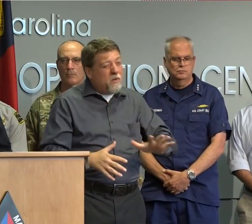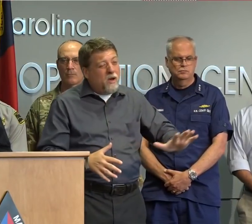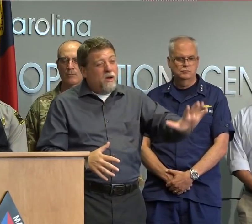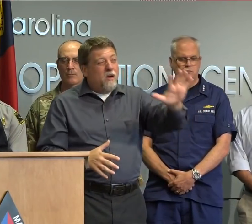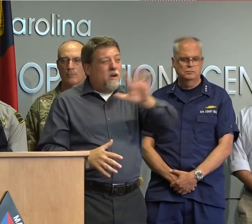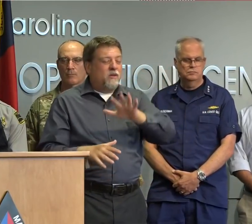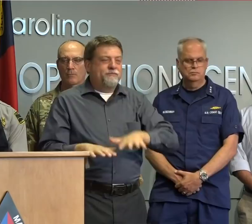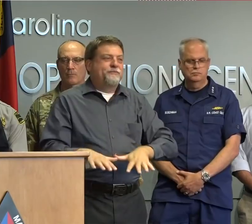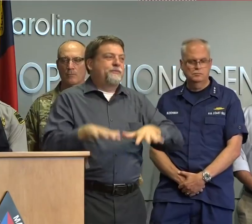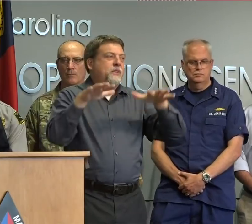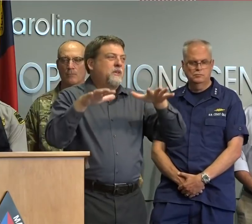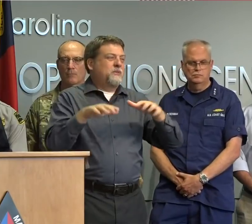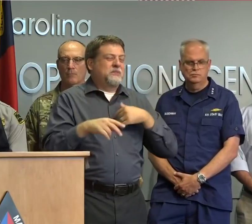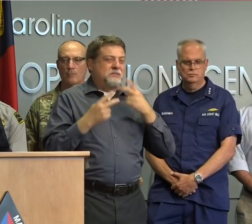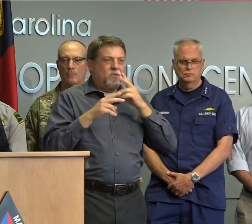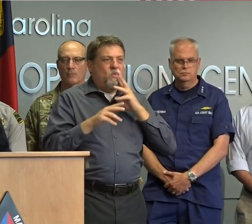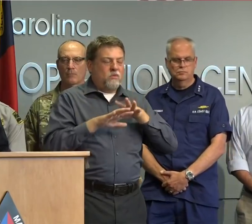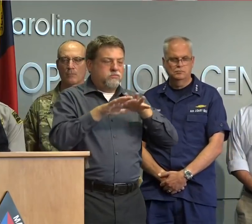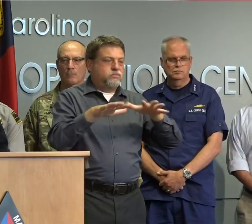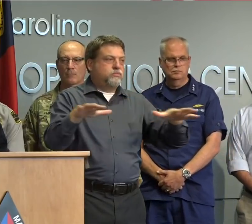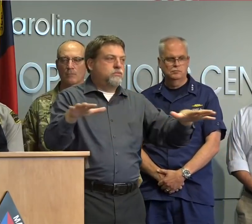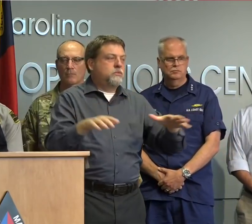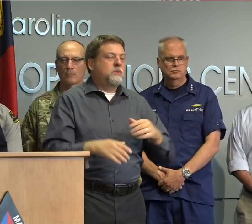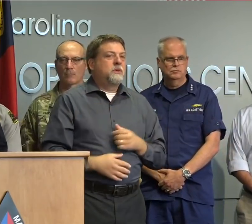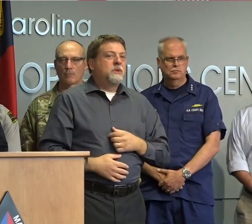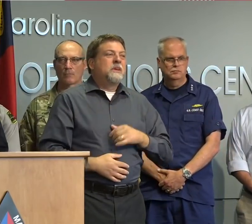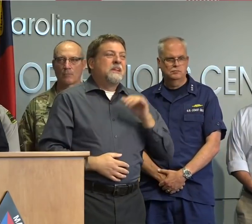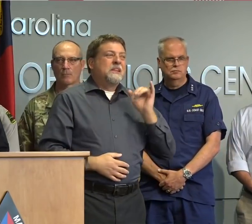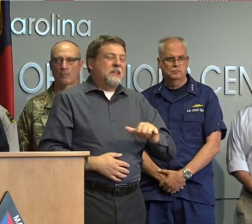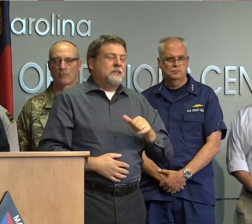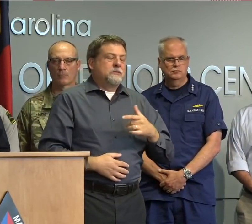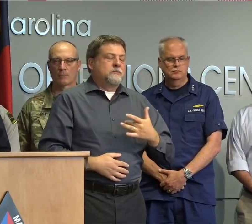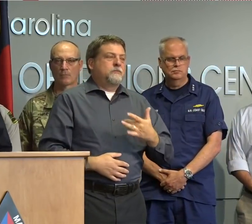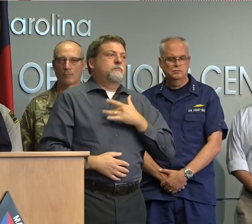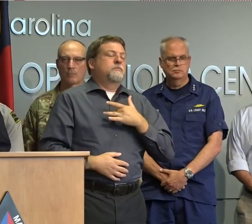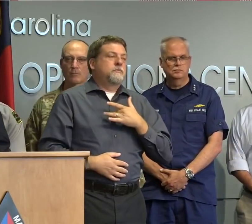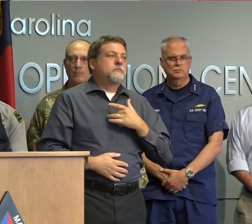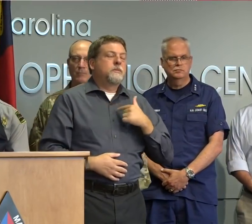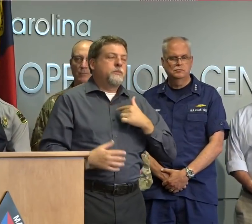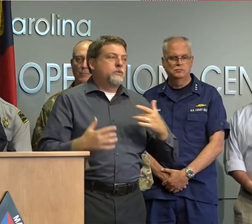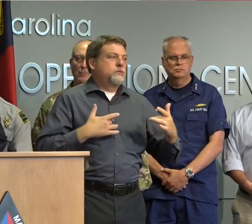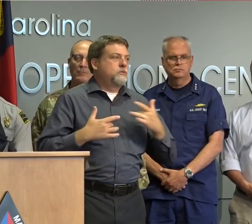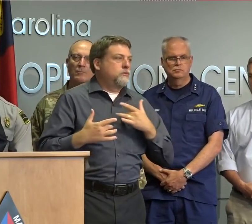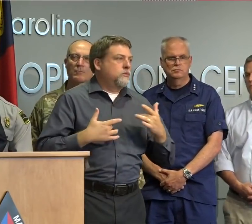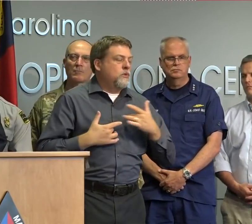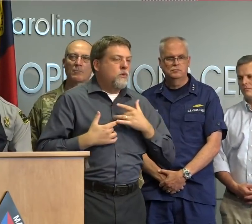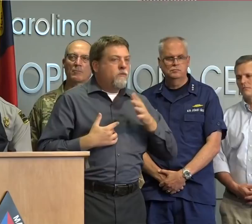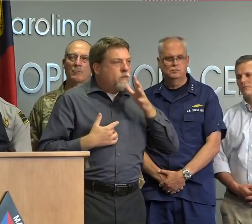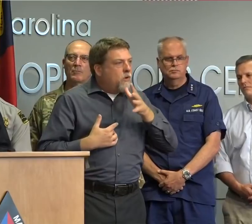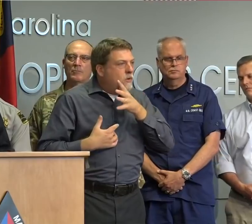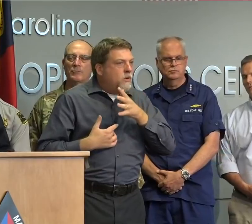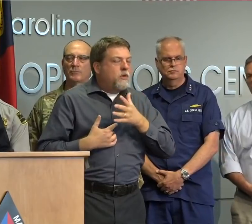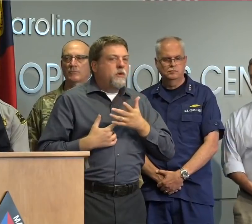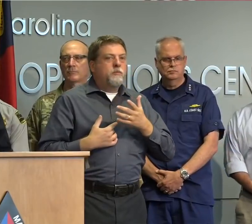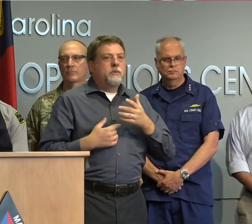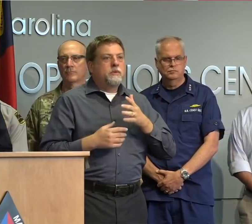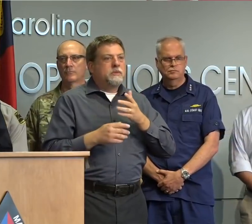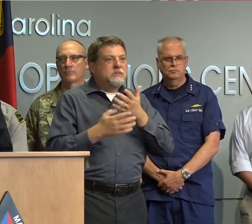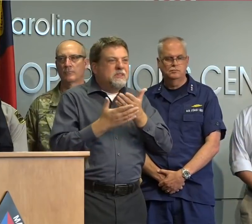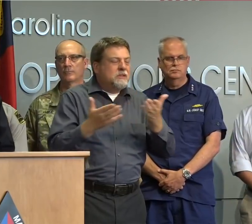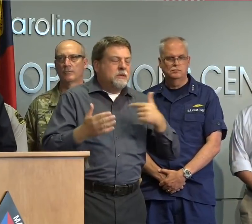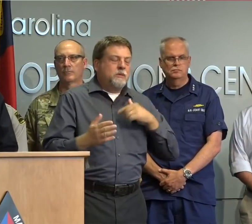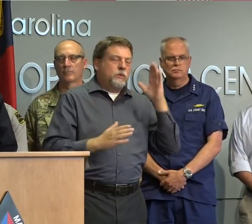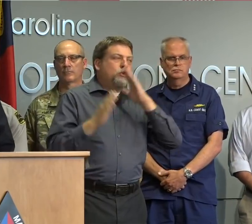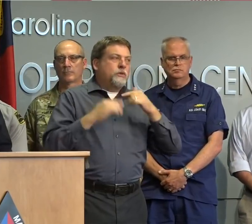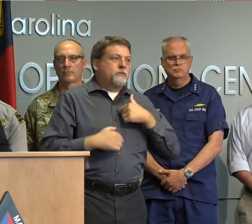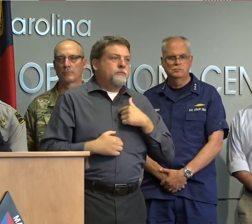southeastern part of the state I'm concerned about the impact on crops and farms we then headed over